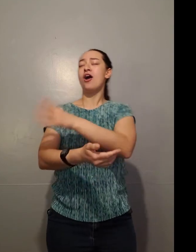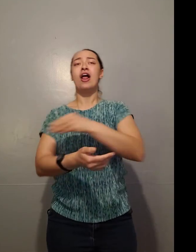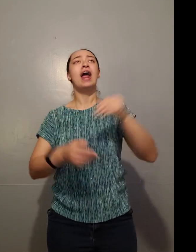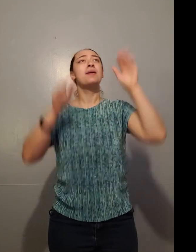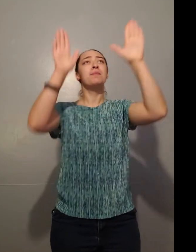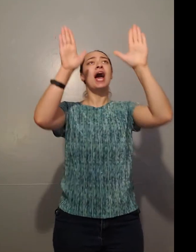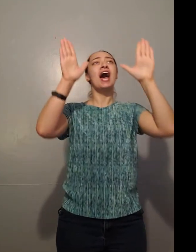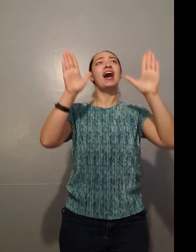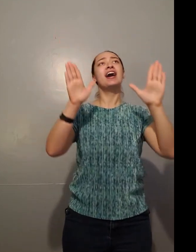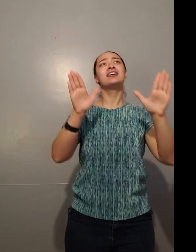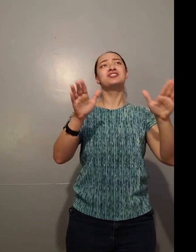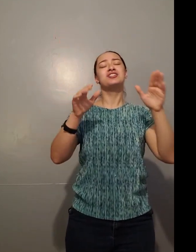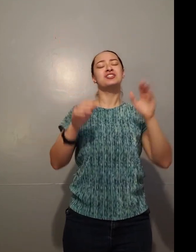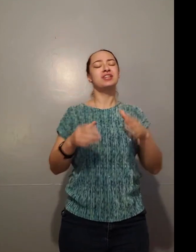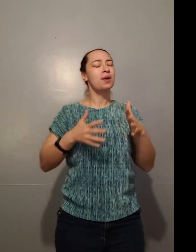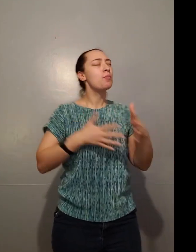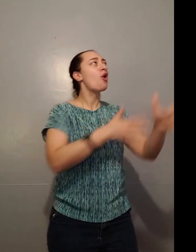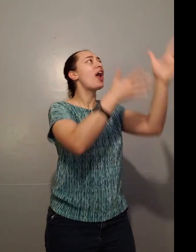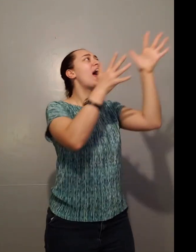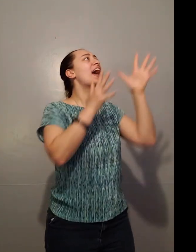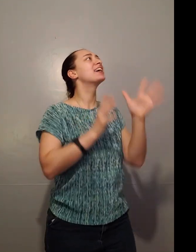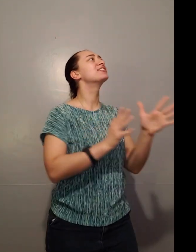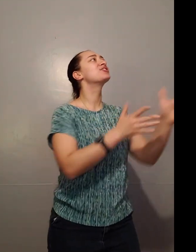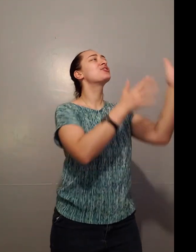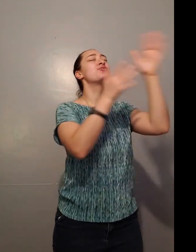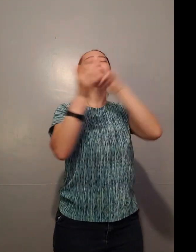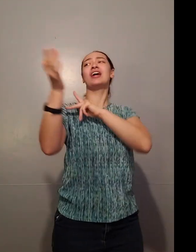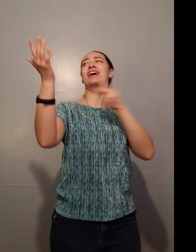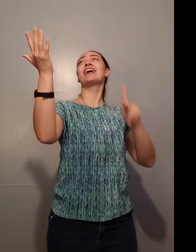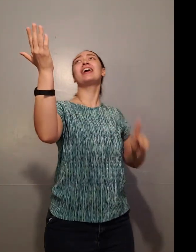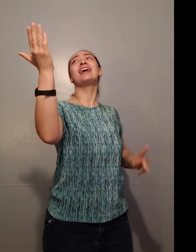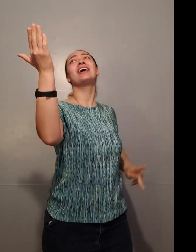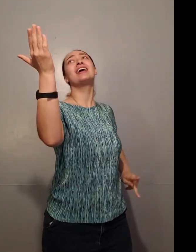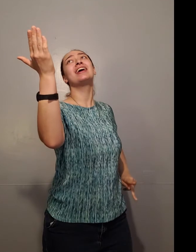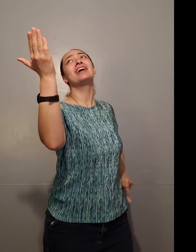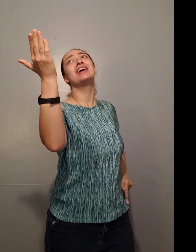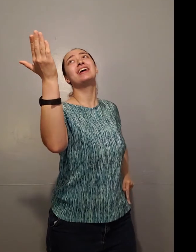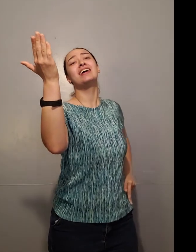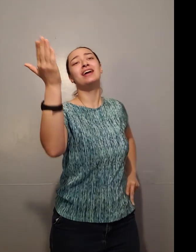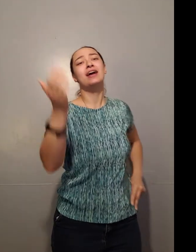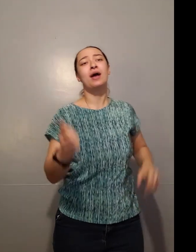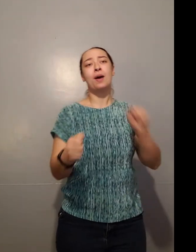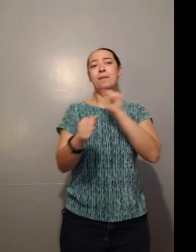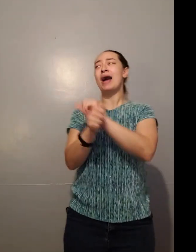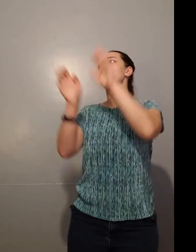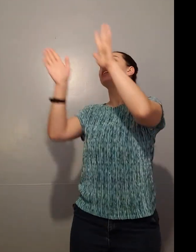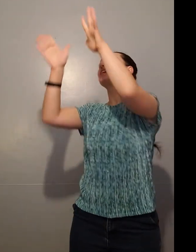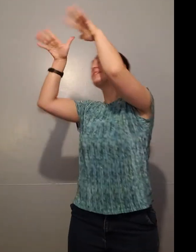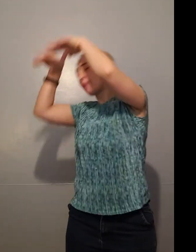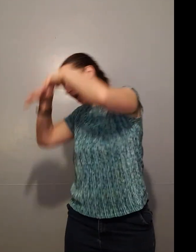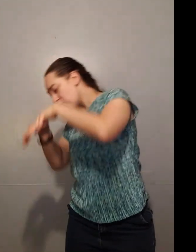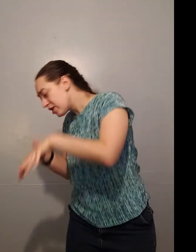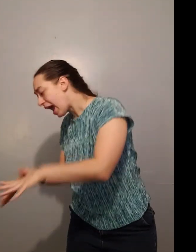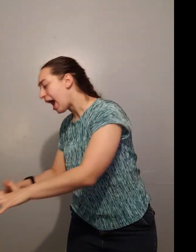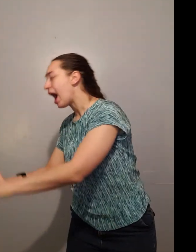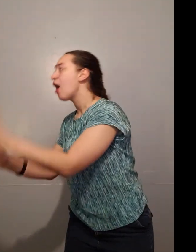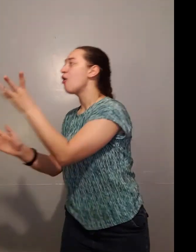and majesty, praise to the King. Come to the ground